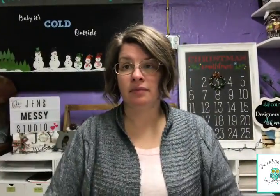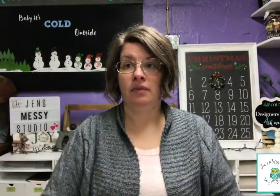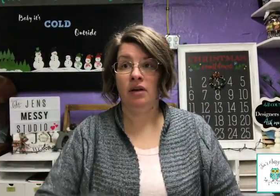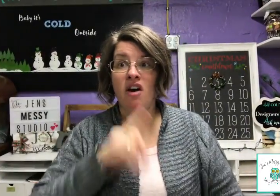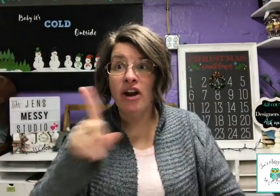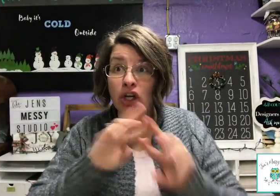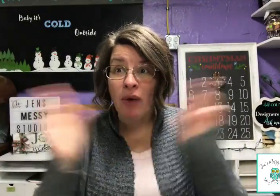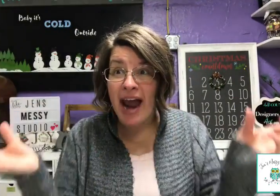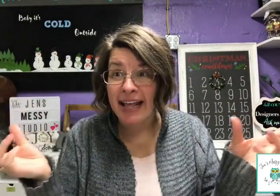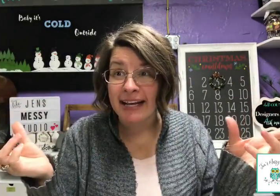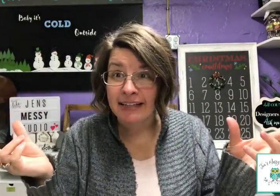Are you ready?